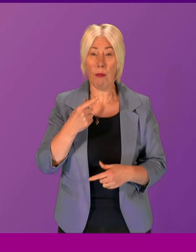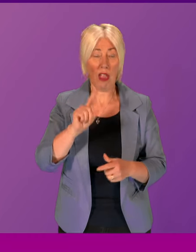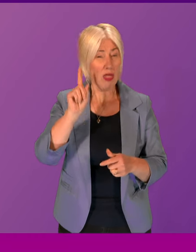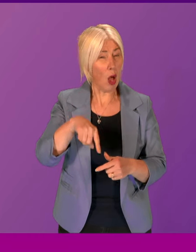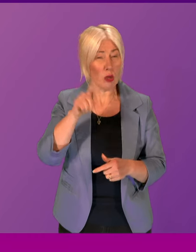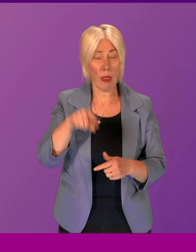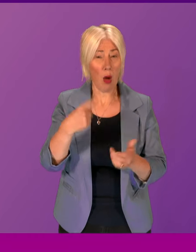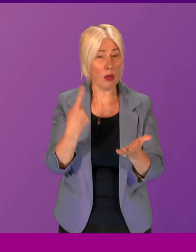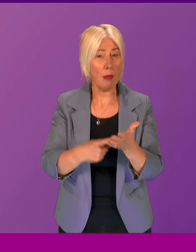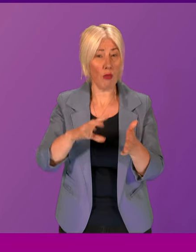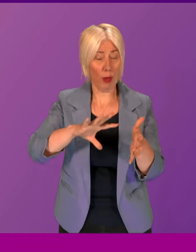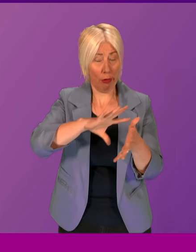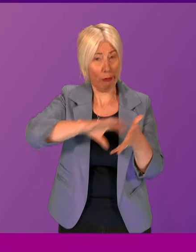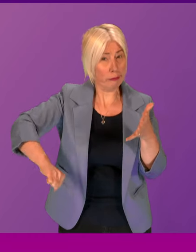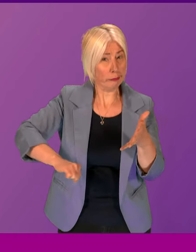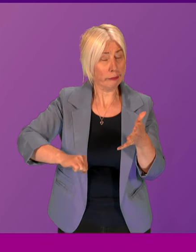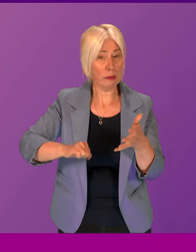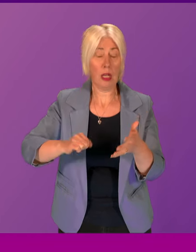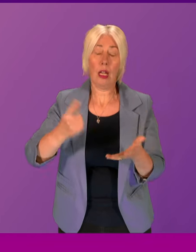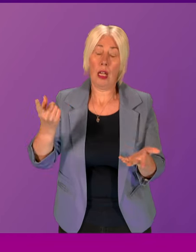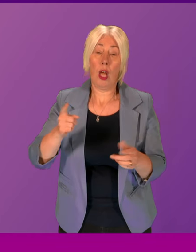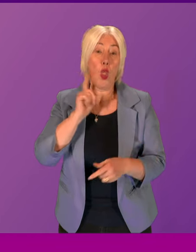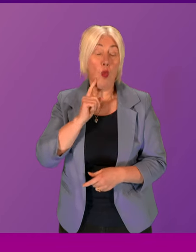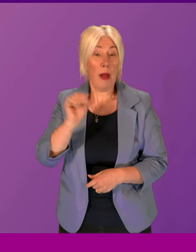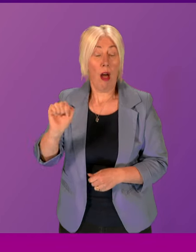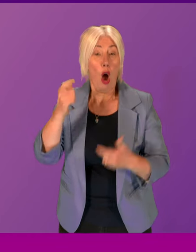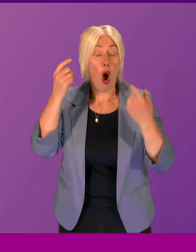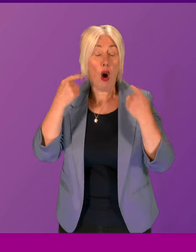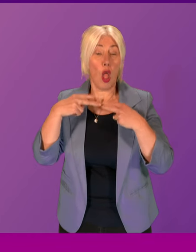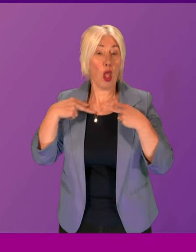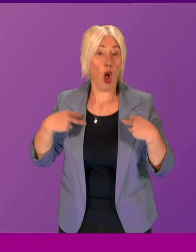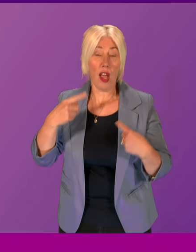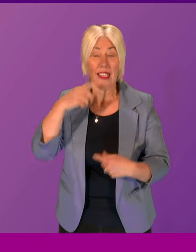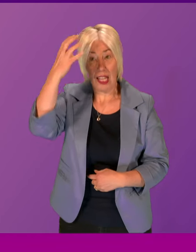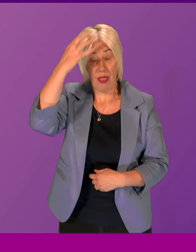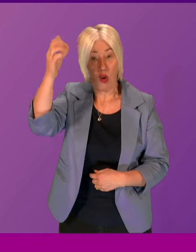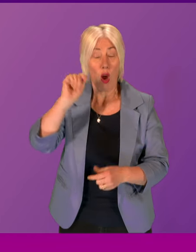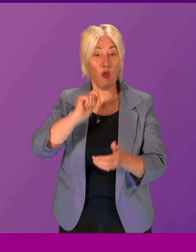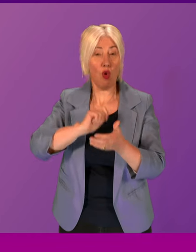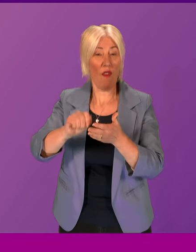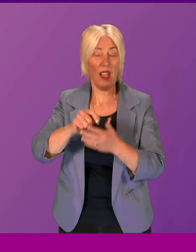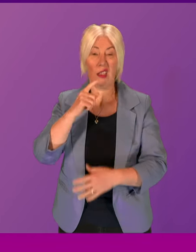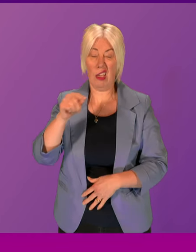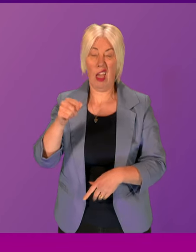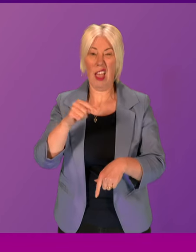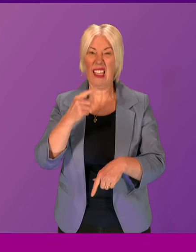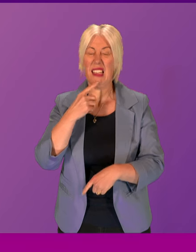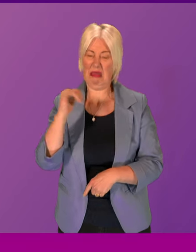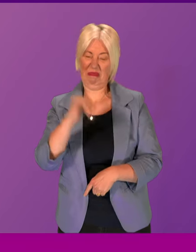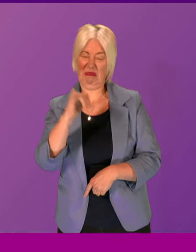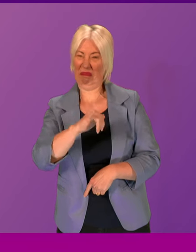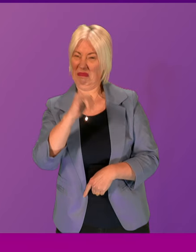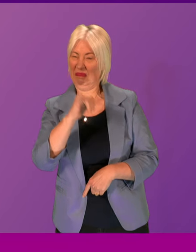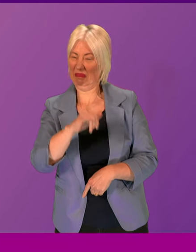pounds disappeared. Judith's lawyer told us that the Crown Office displayed a worrying lack of scepticism at the post office's case,